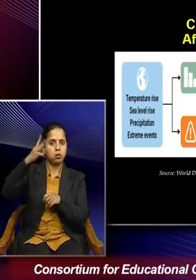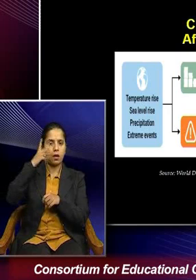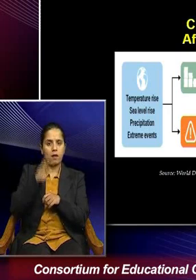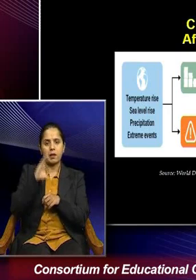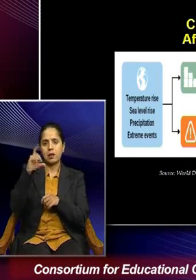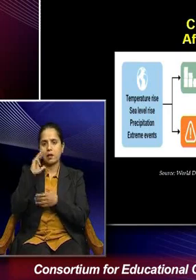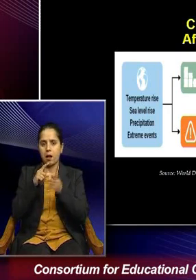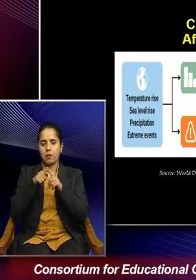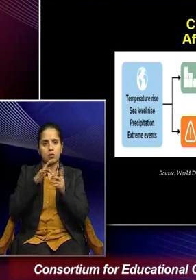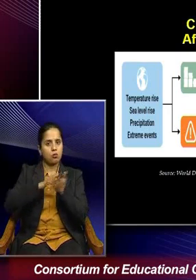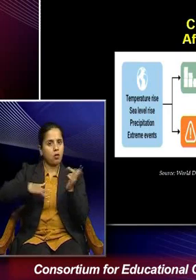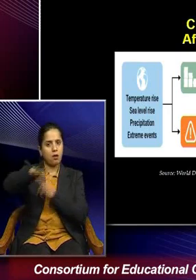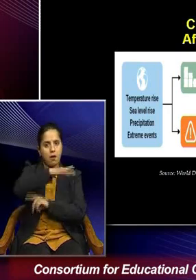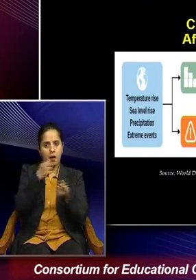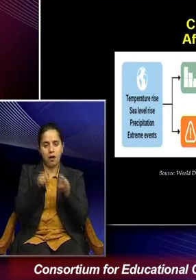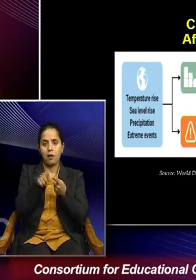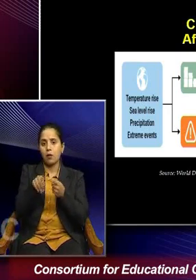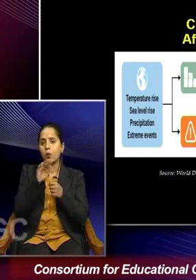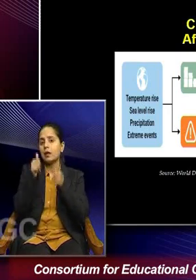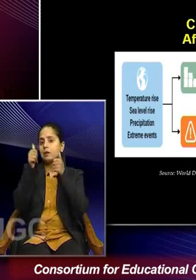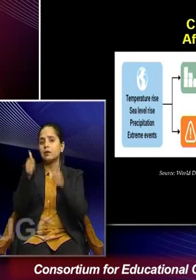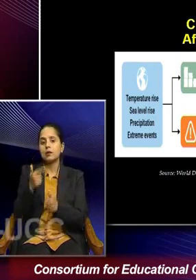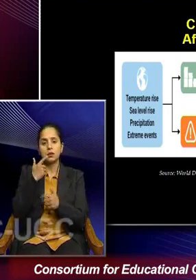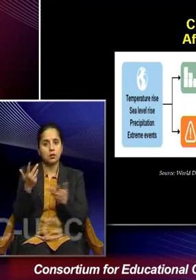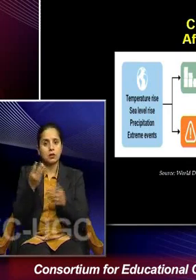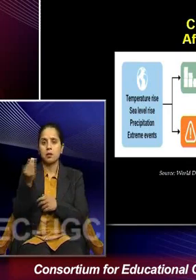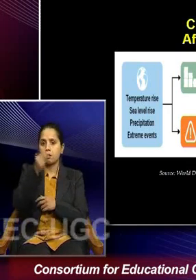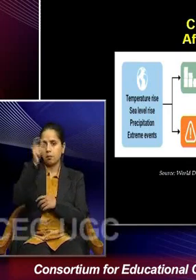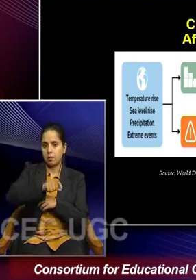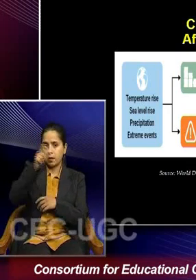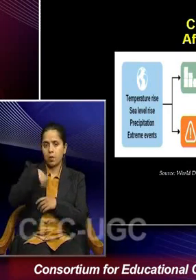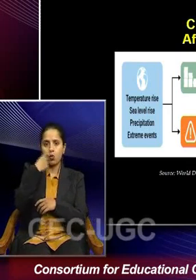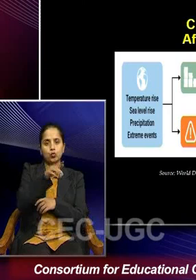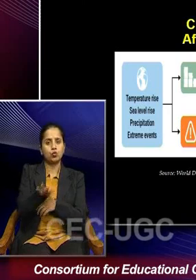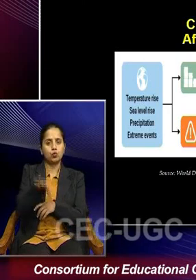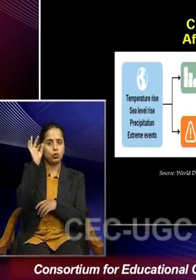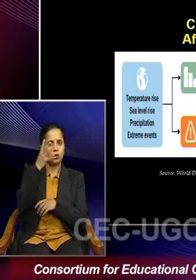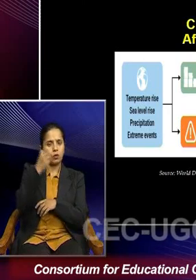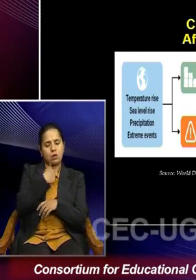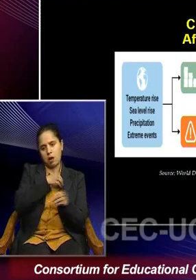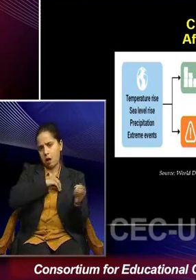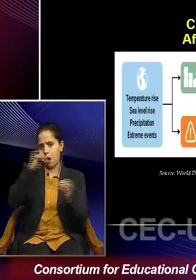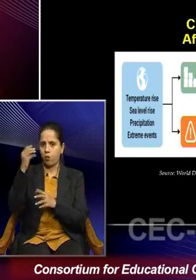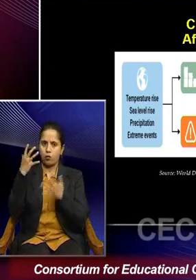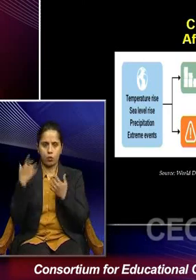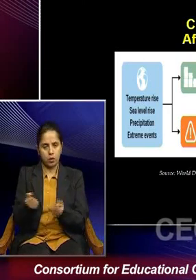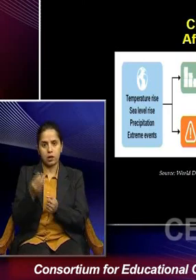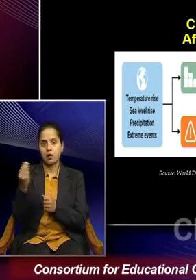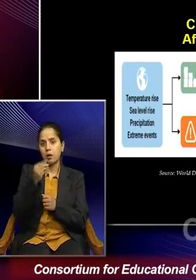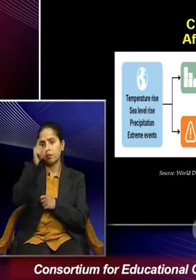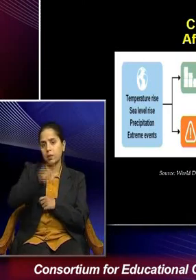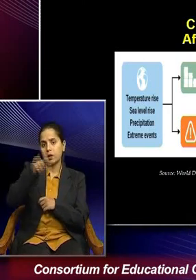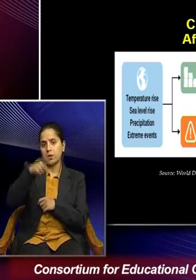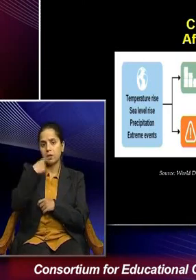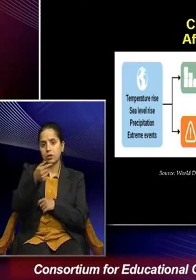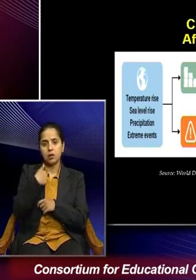implications. So, the net effect is what, there are some people who choose to move out. There are certain people